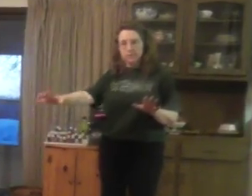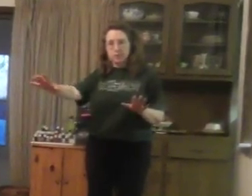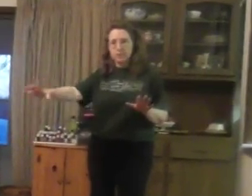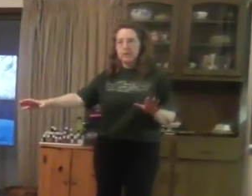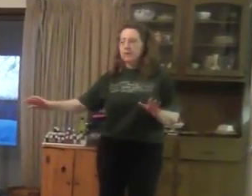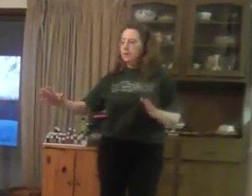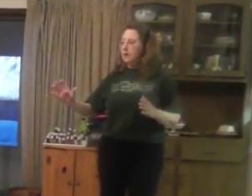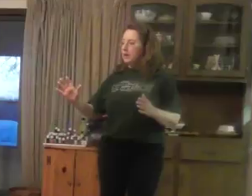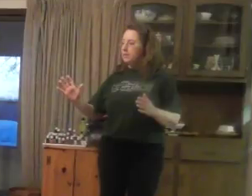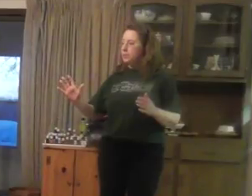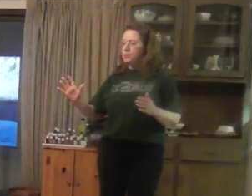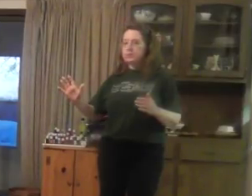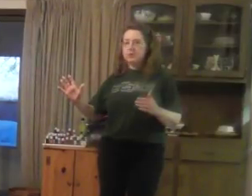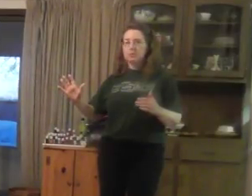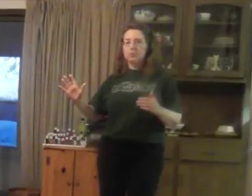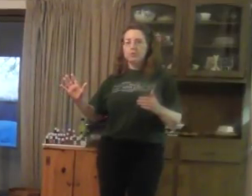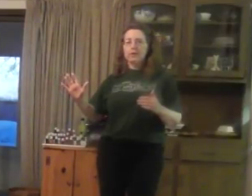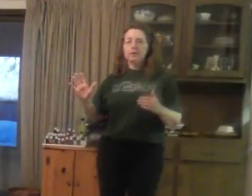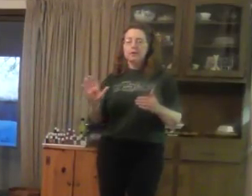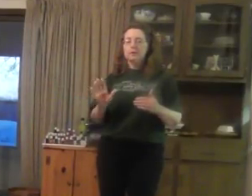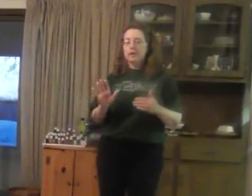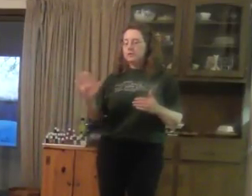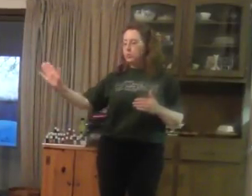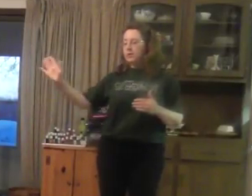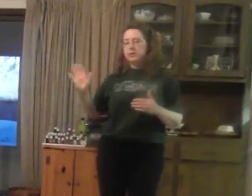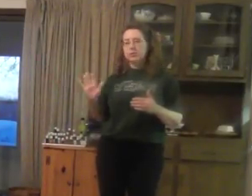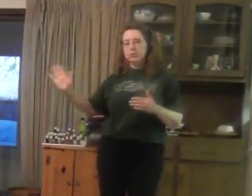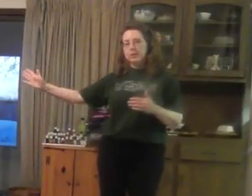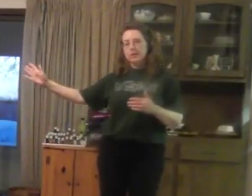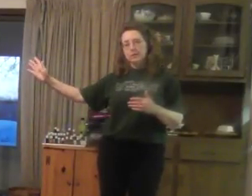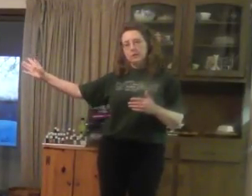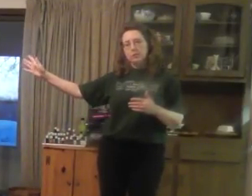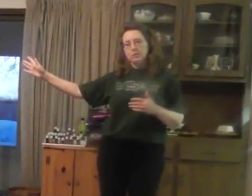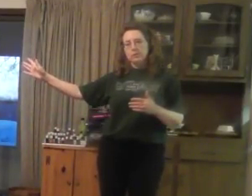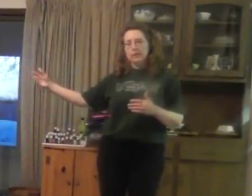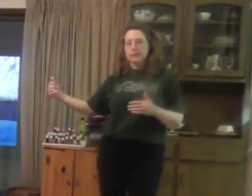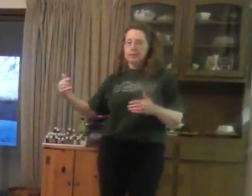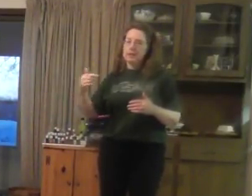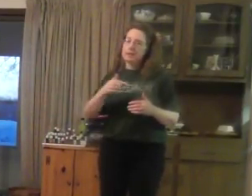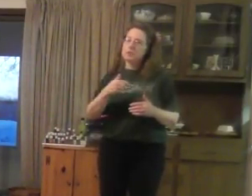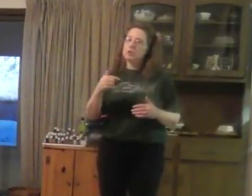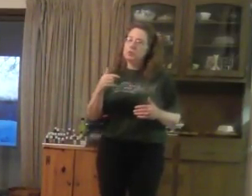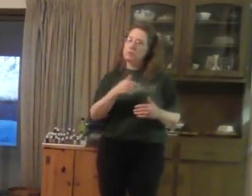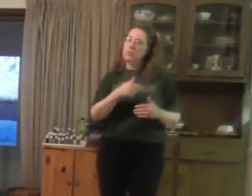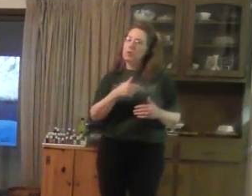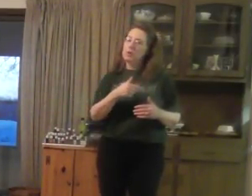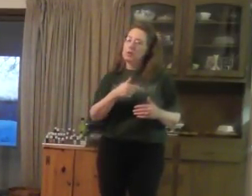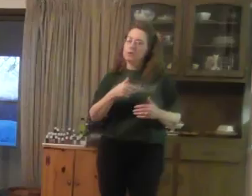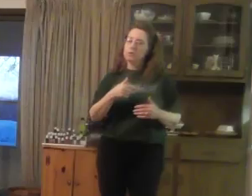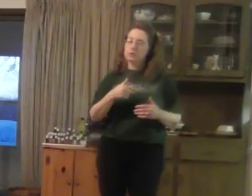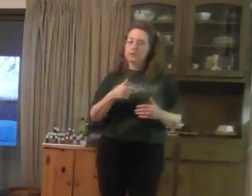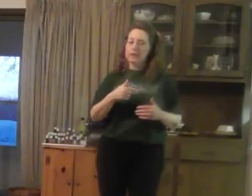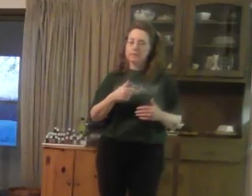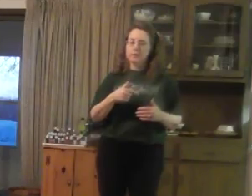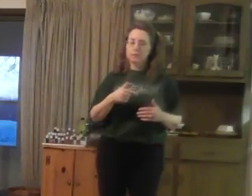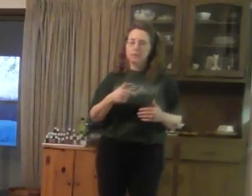center. When we start moving, lines 1 and 3 are going to go to the right, and lines 2 and 4 are going to go to the left. So